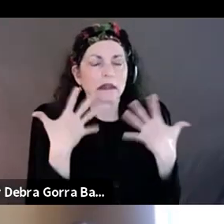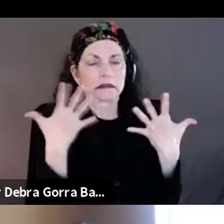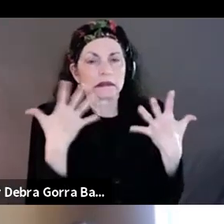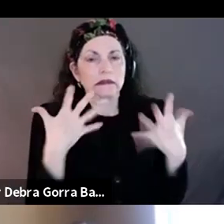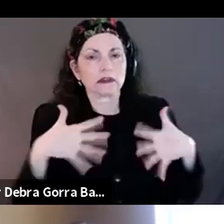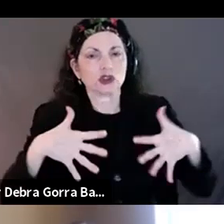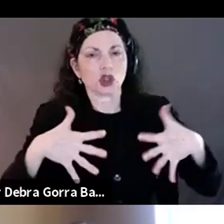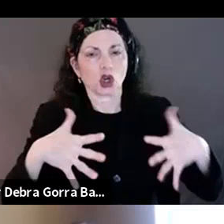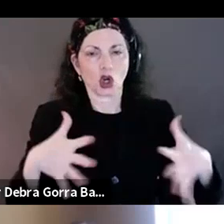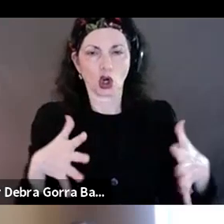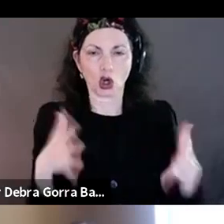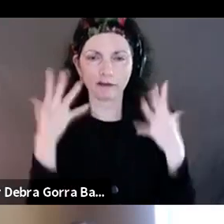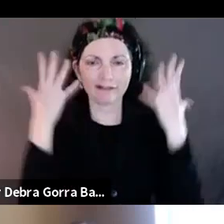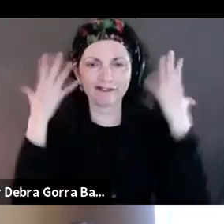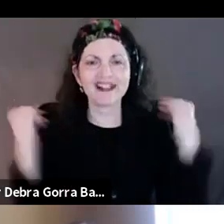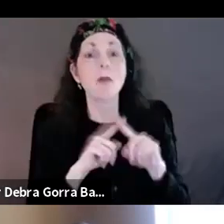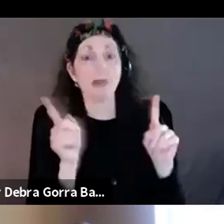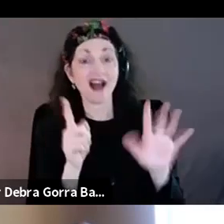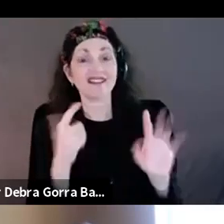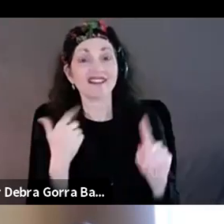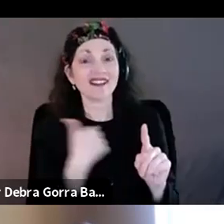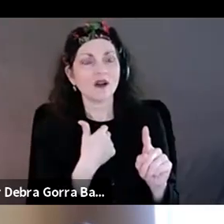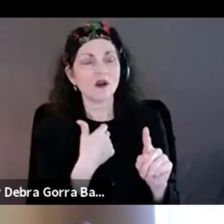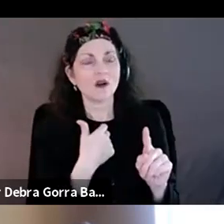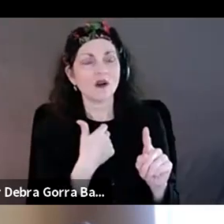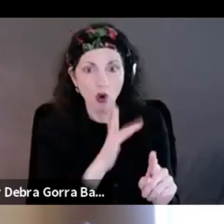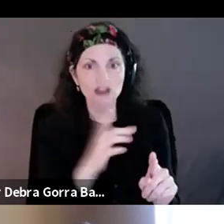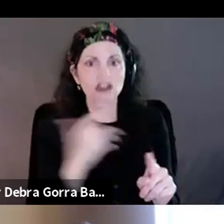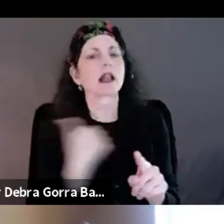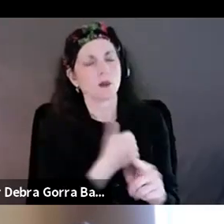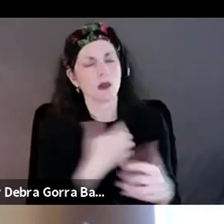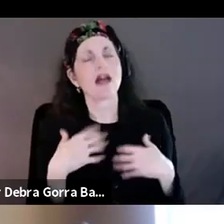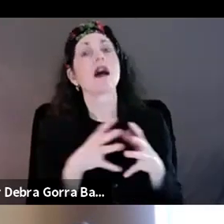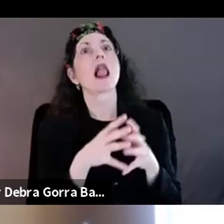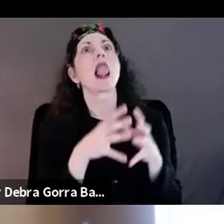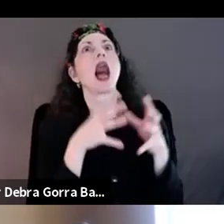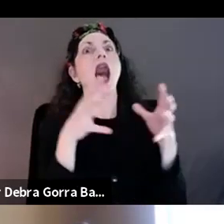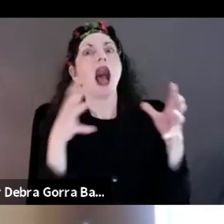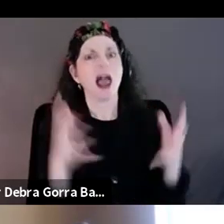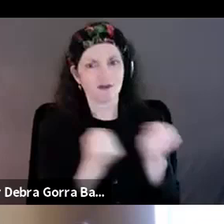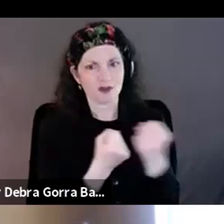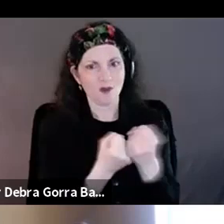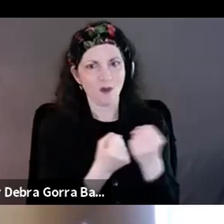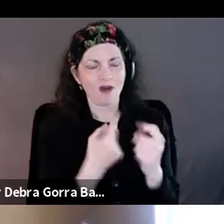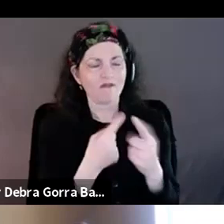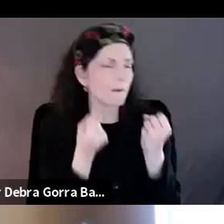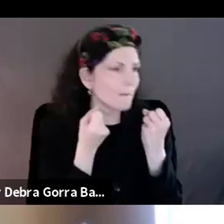fortunately, we've had just a great amount of support from many organizations and people.